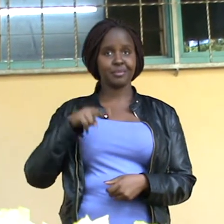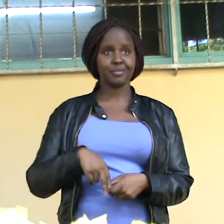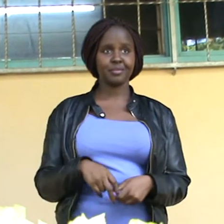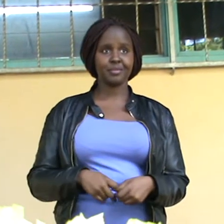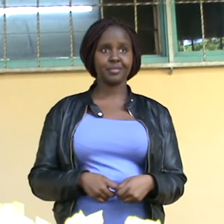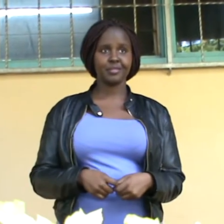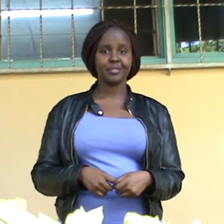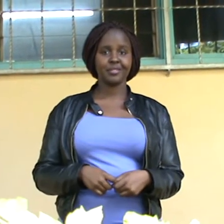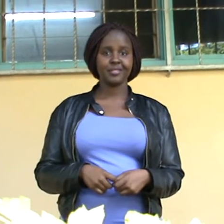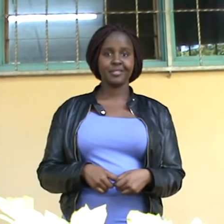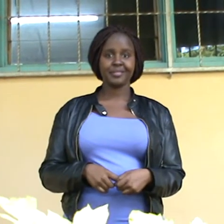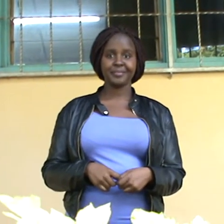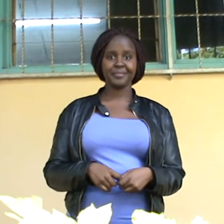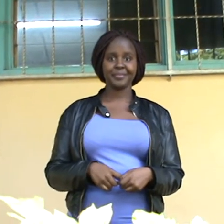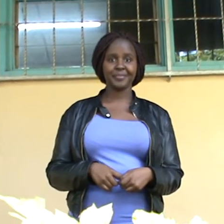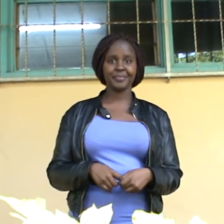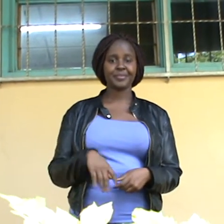Mom shakes me up in the morning,